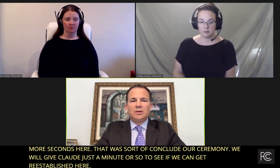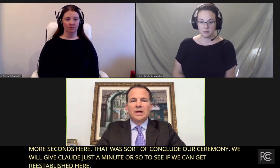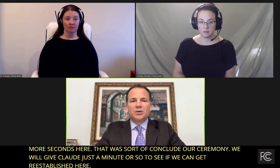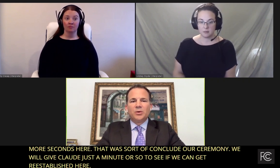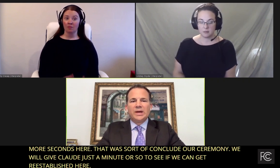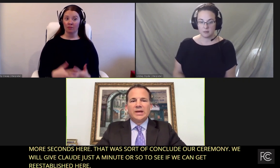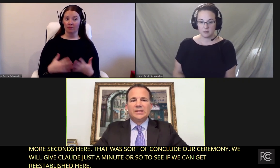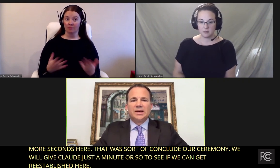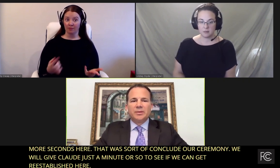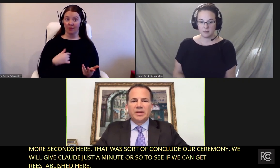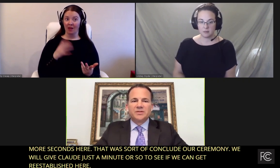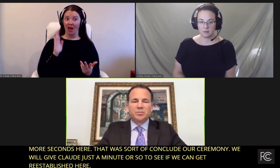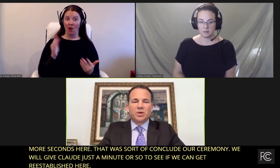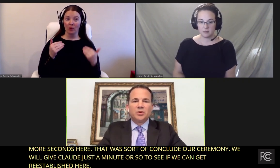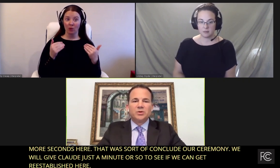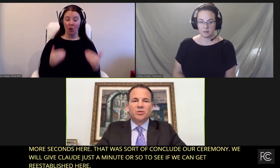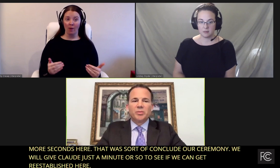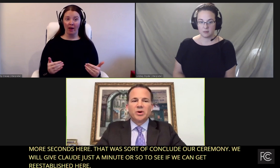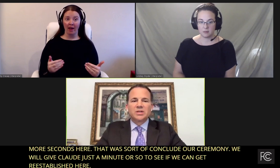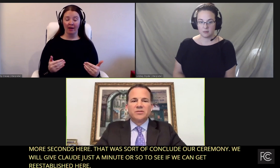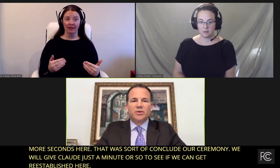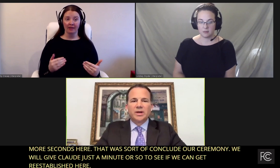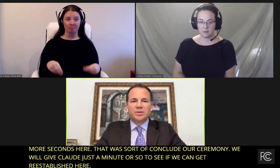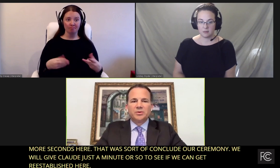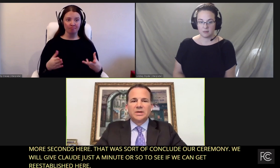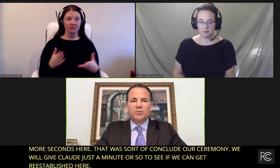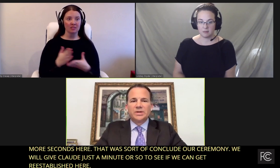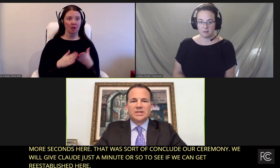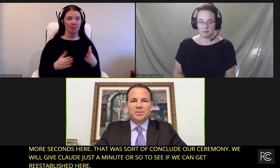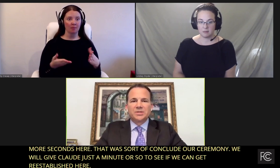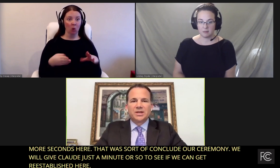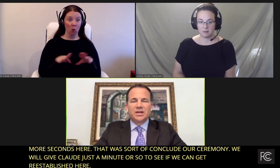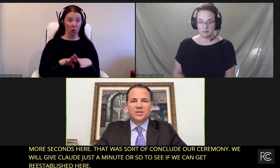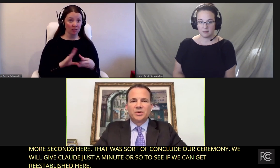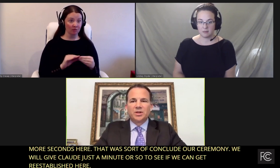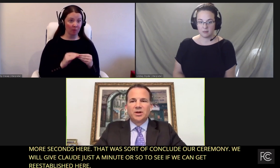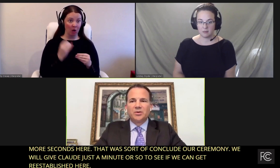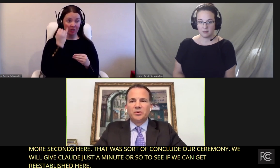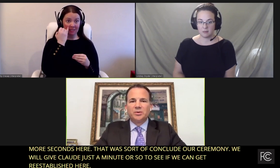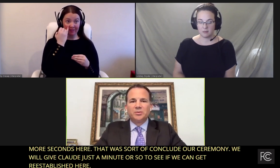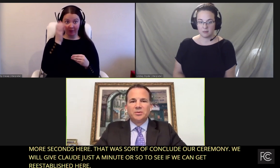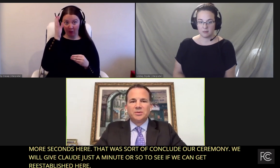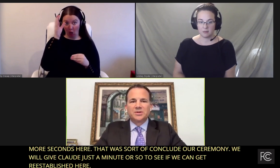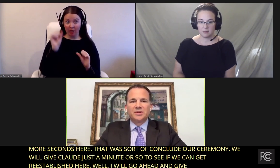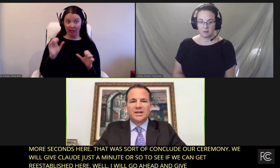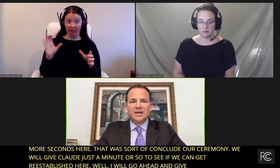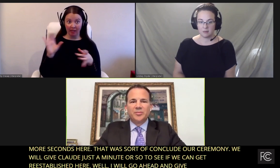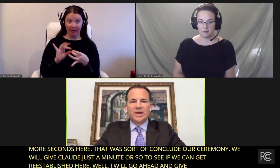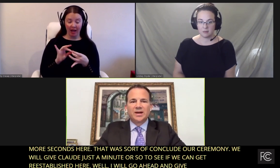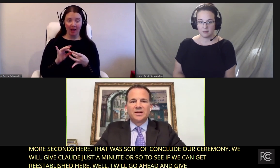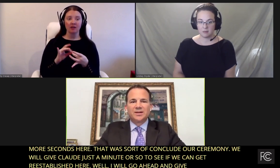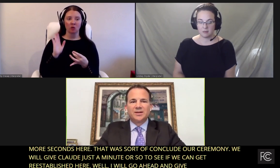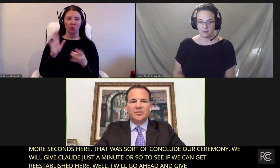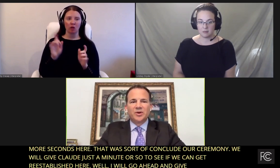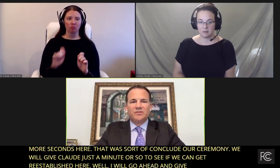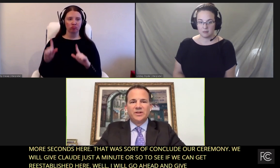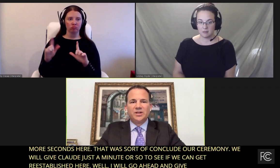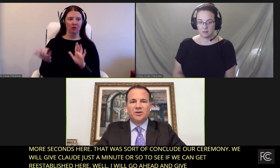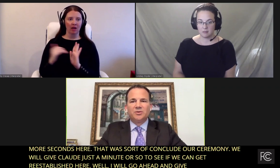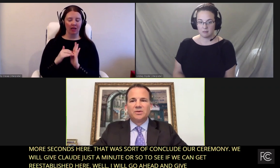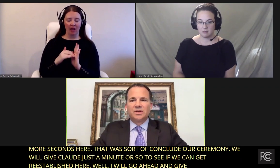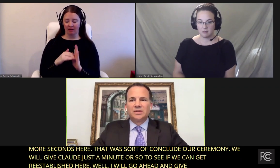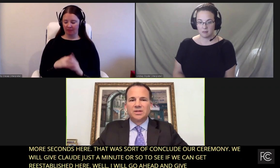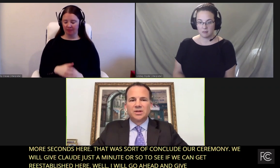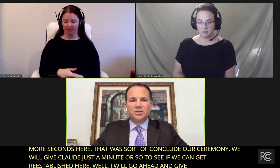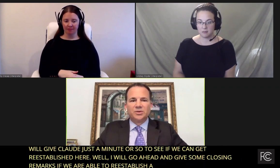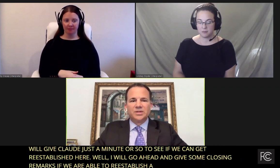Well, I'll go ahead and give some closing remarks. If we're able to re-establish a connection with Claude, we will certainly get him back on